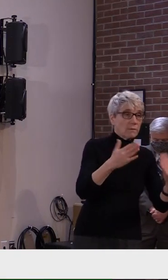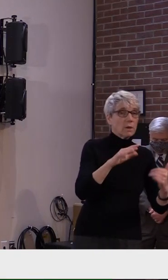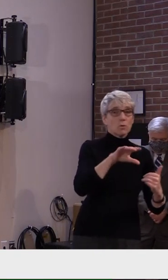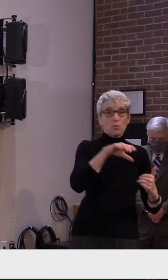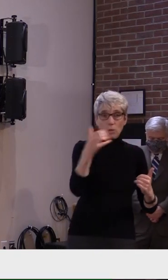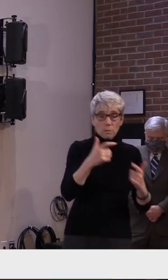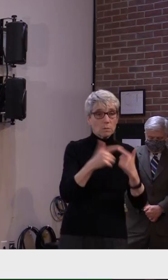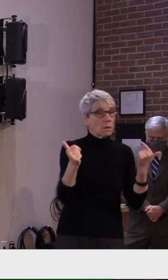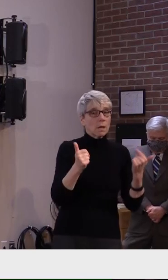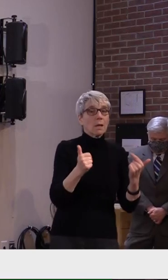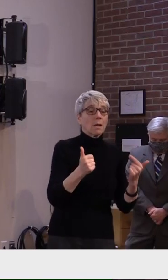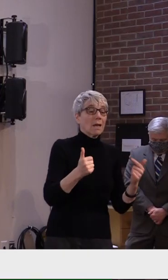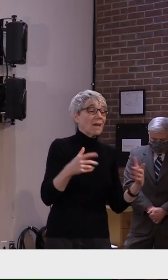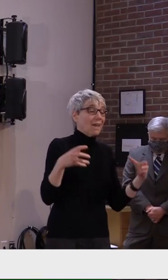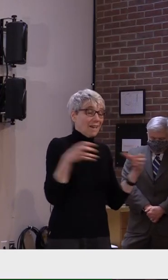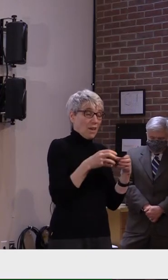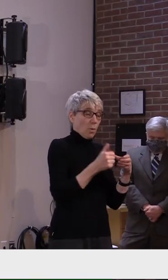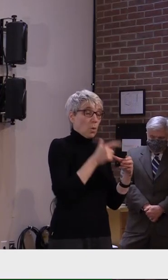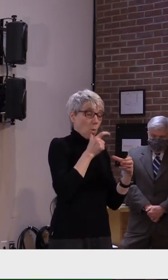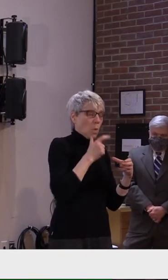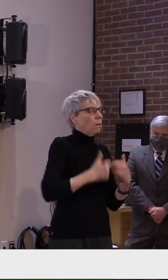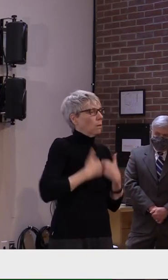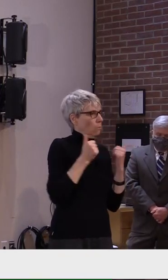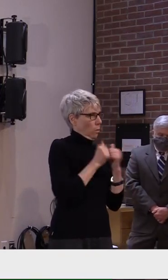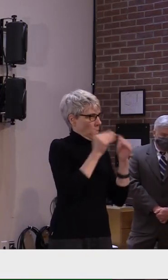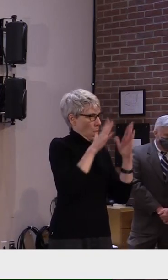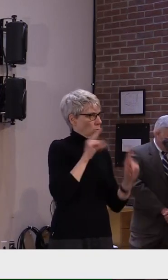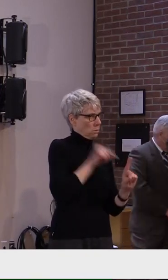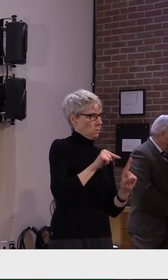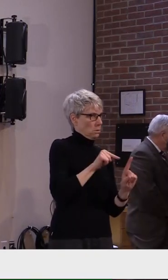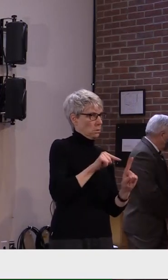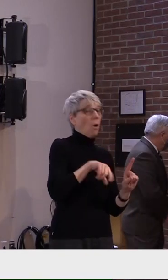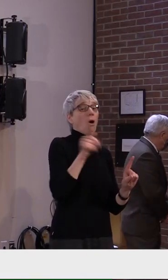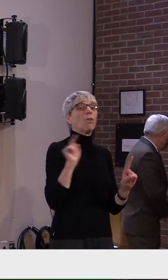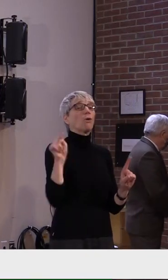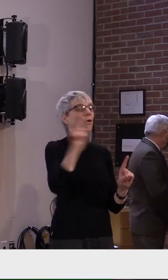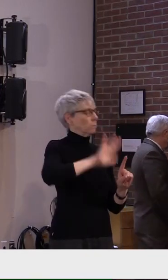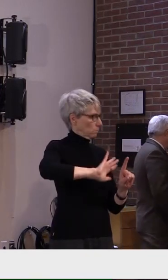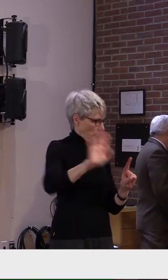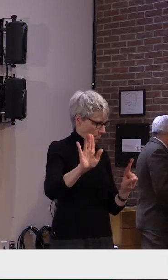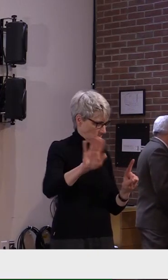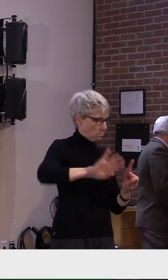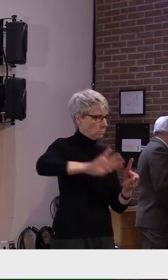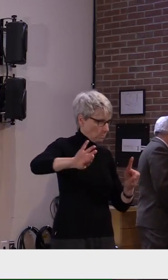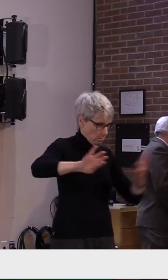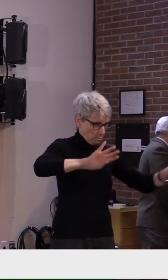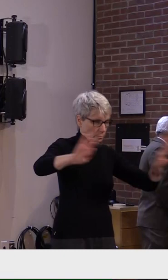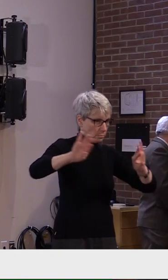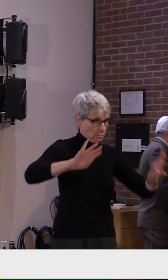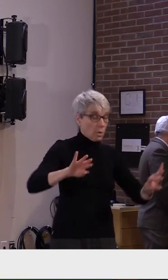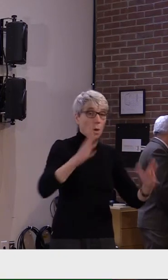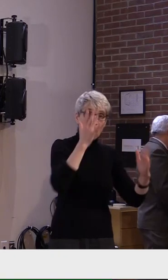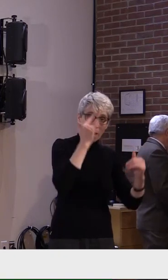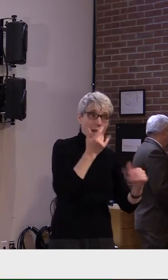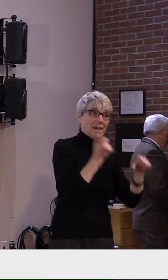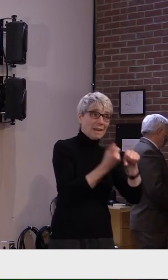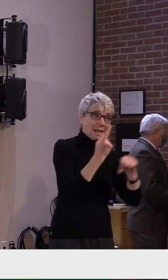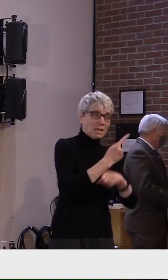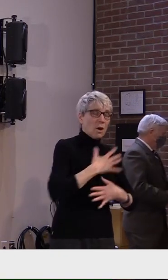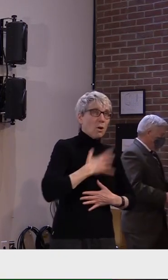your own household so we can have a holiday to truly be thankful for next year.